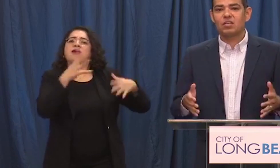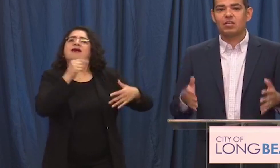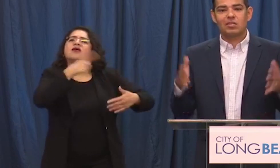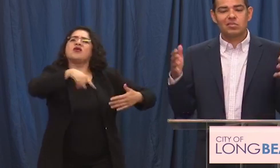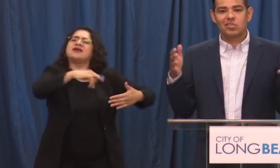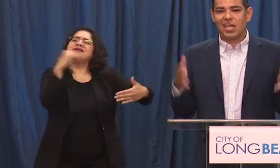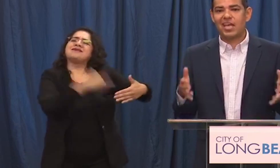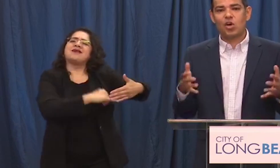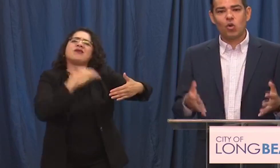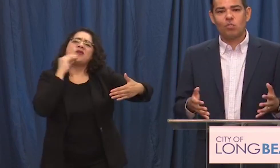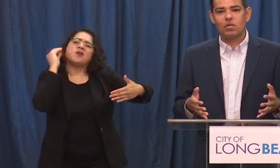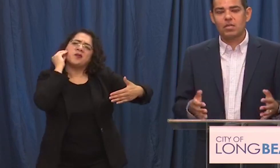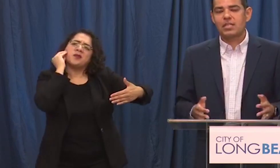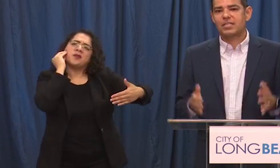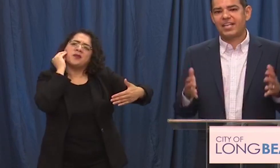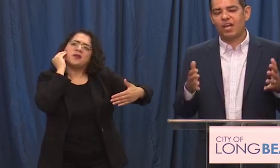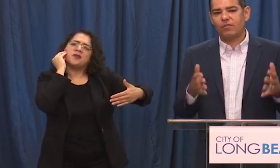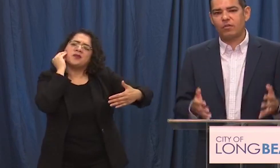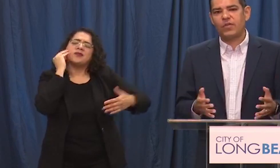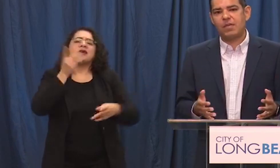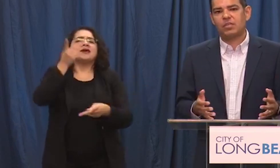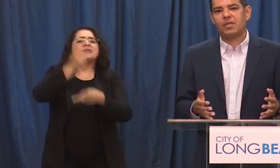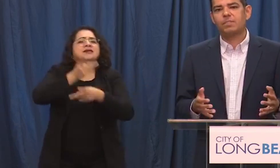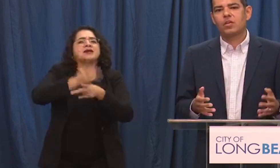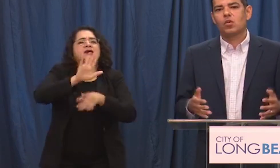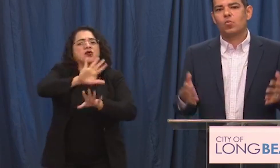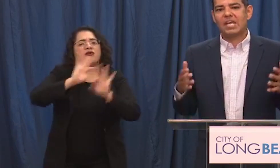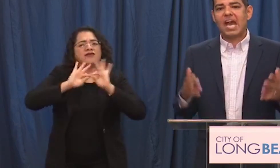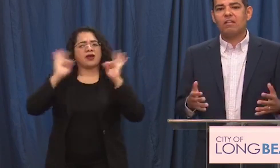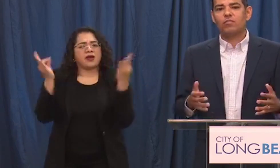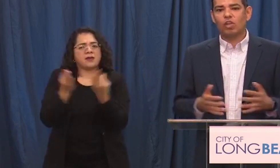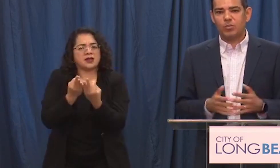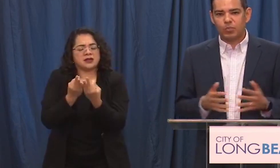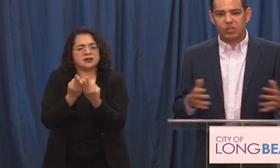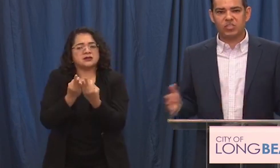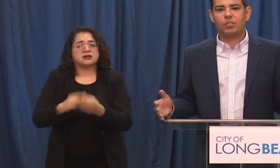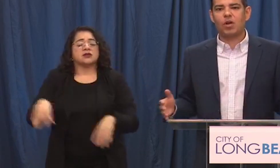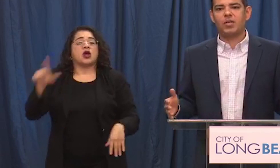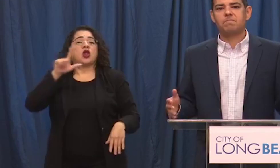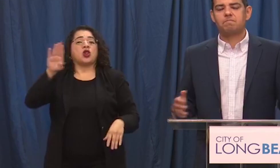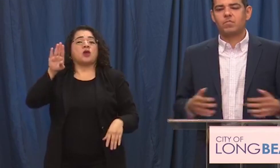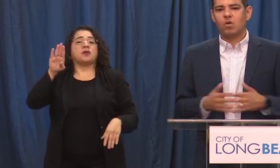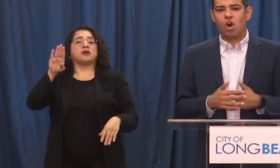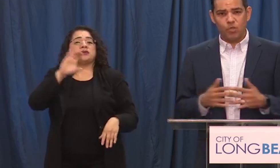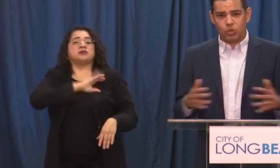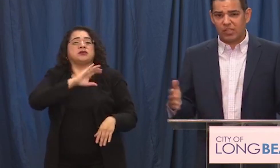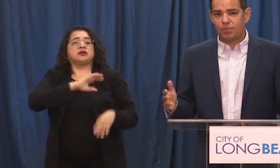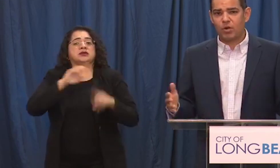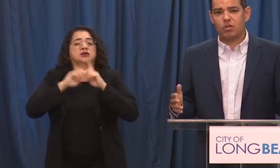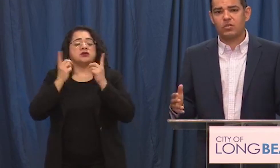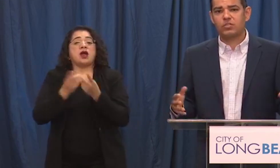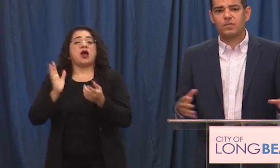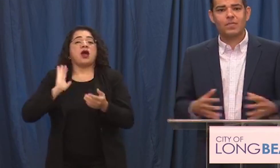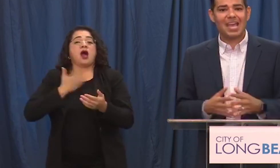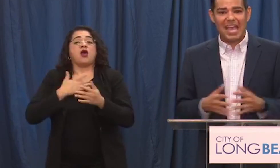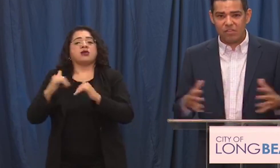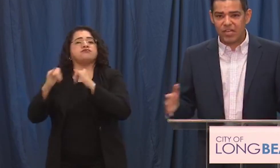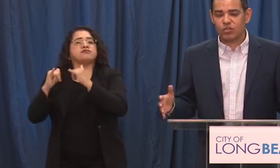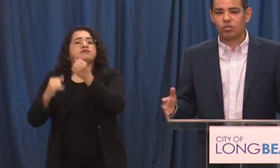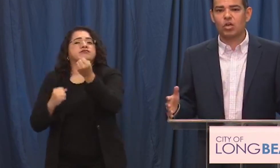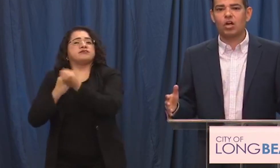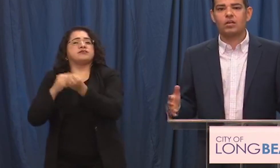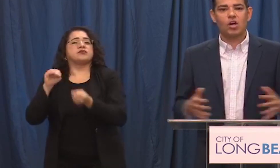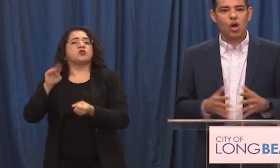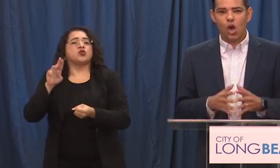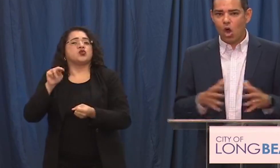today stay at home take care of your family we have the Long Beach Police Department our mutual aid partners and